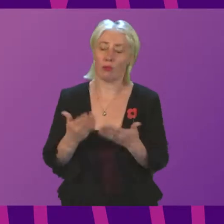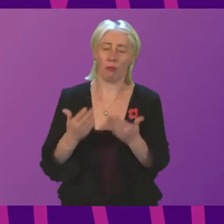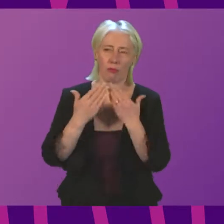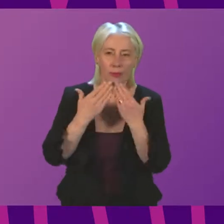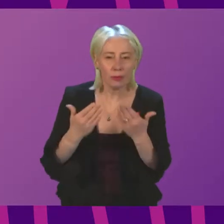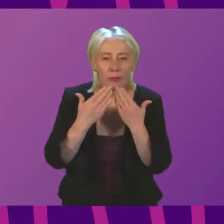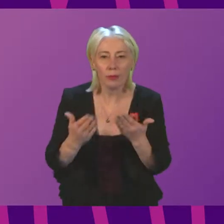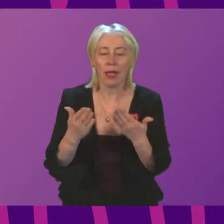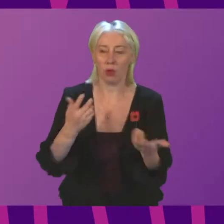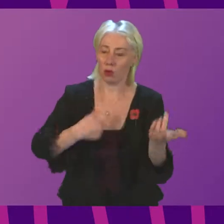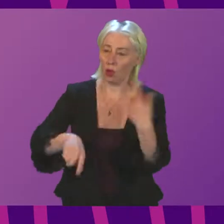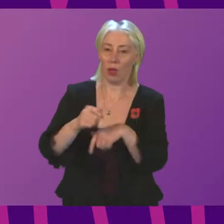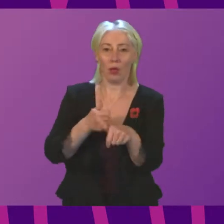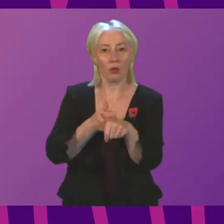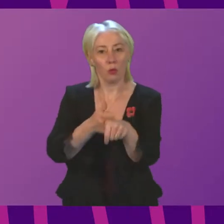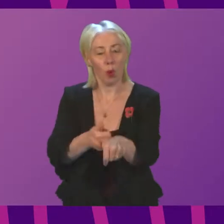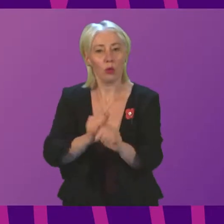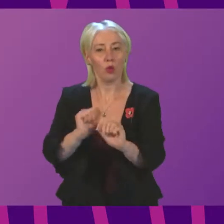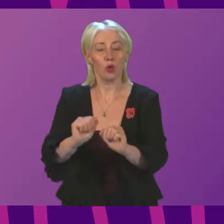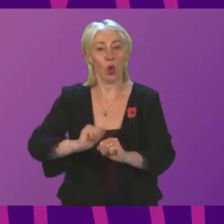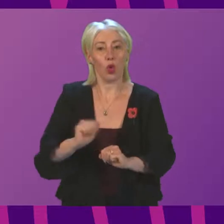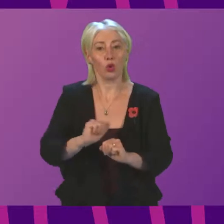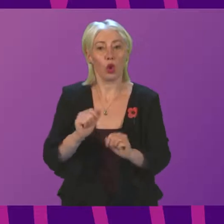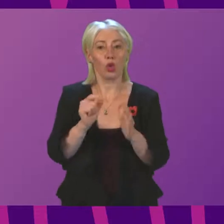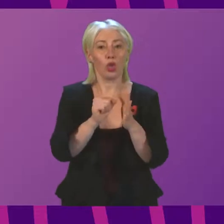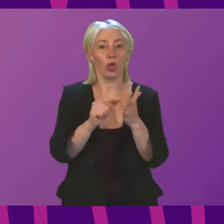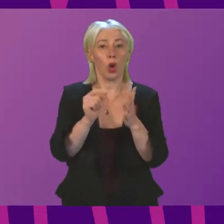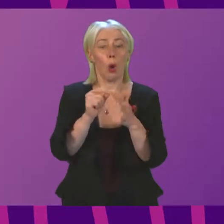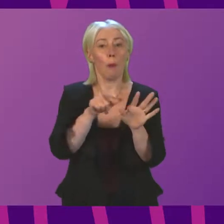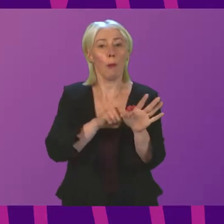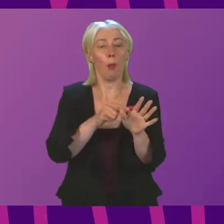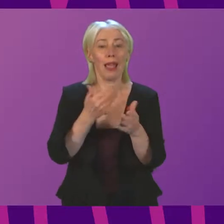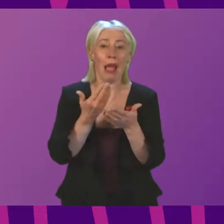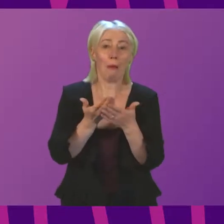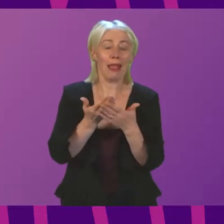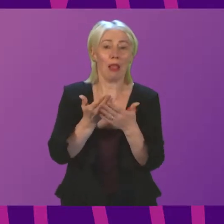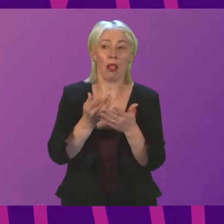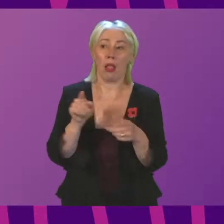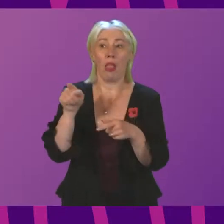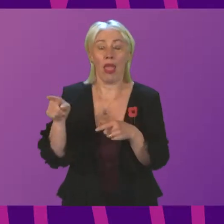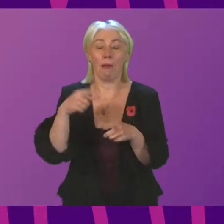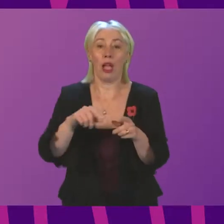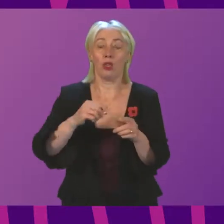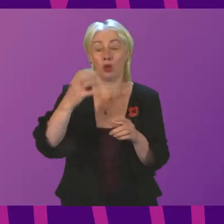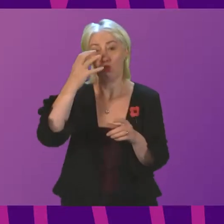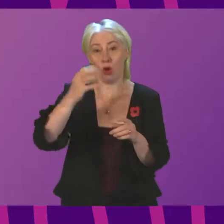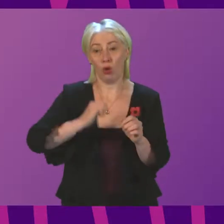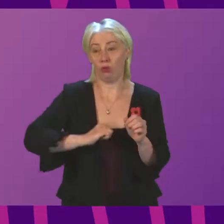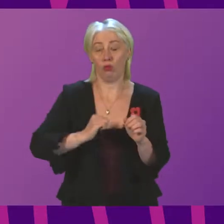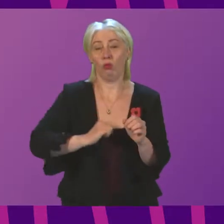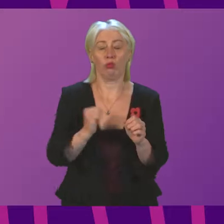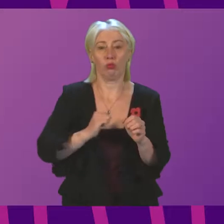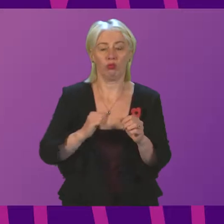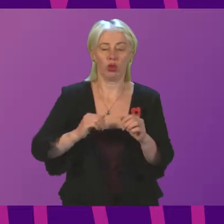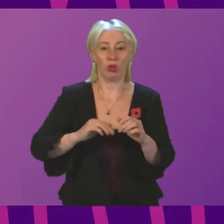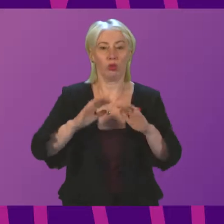continued support for their efforts to the Scottish Poppy Appeal and the important work that they and the Royal British Legion Scotland do for us all, and